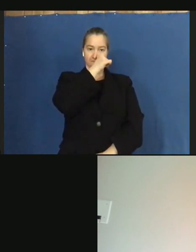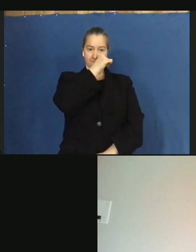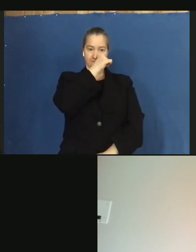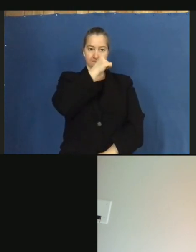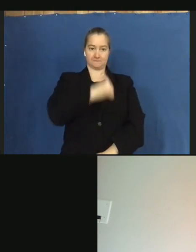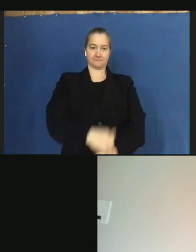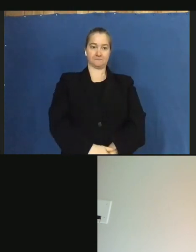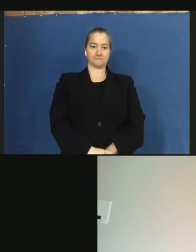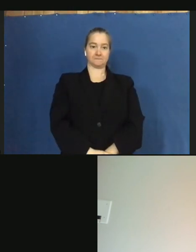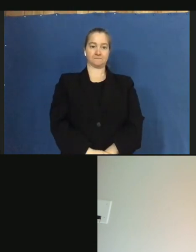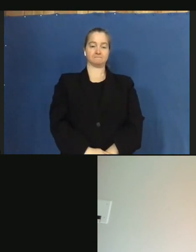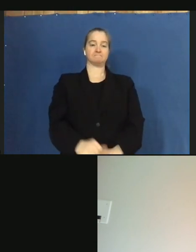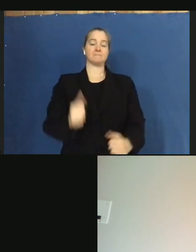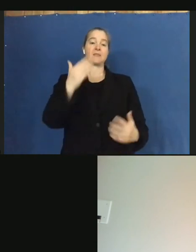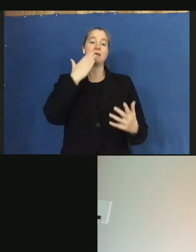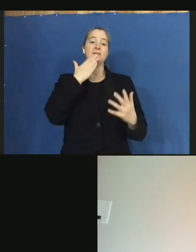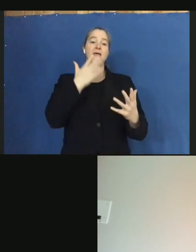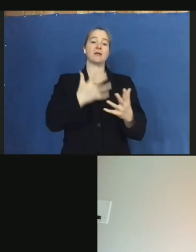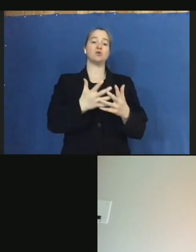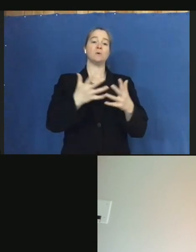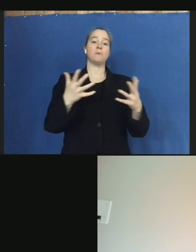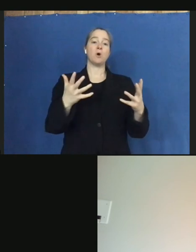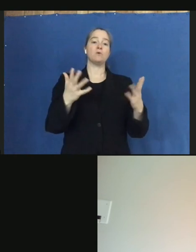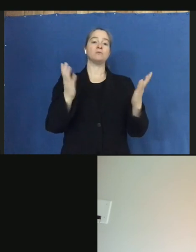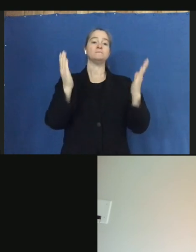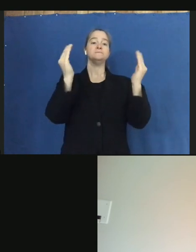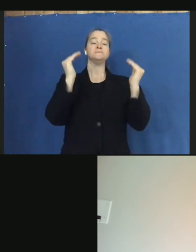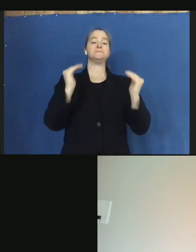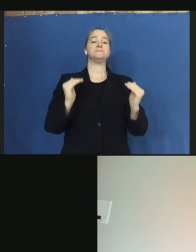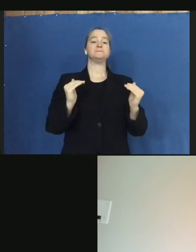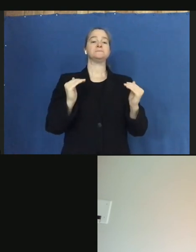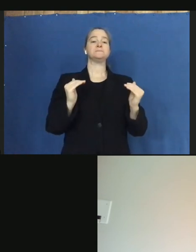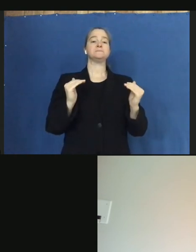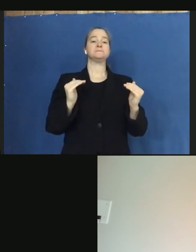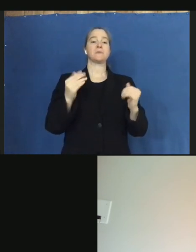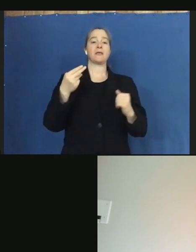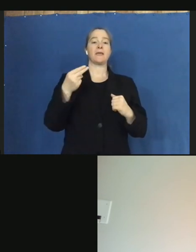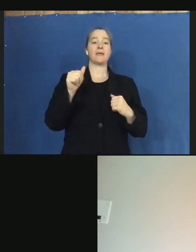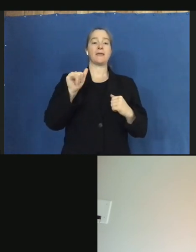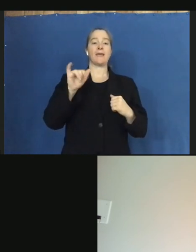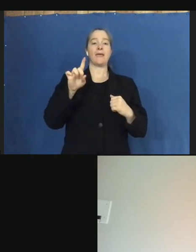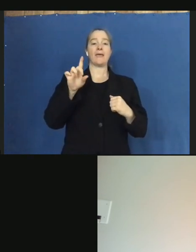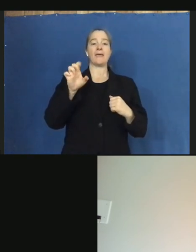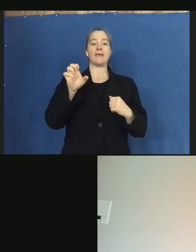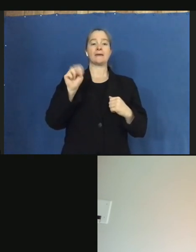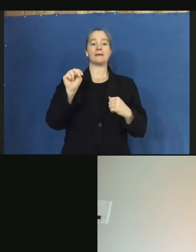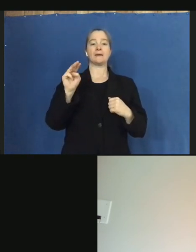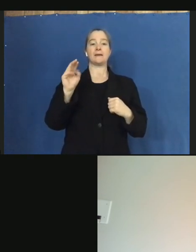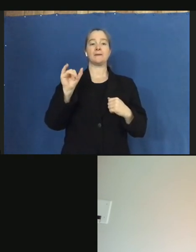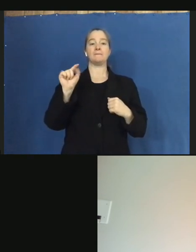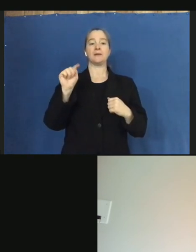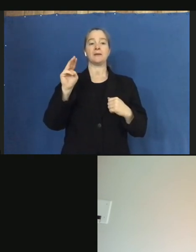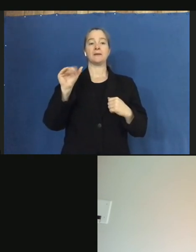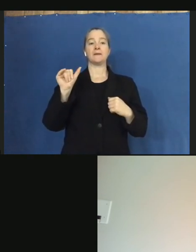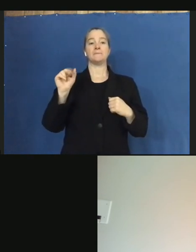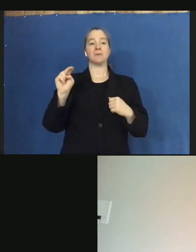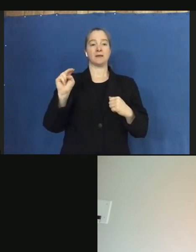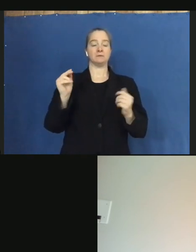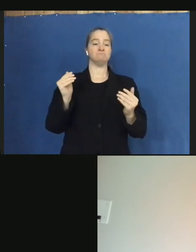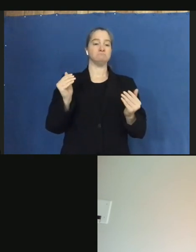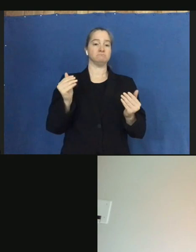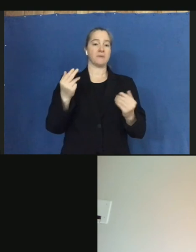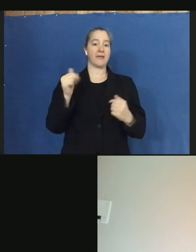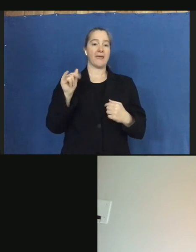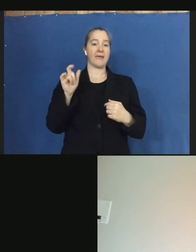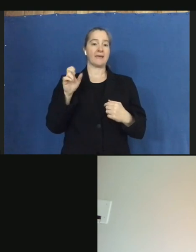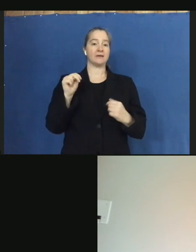Thank you both. Next, we will go to Hayden Mittman from Rehab Valley Public Media. Hayden, you